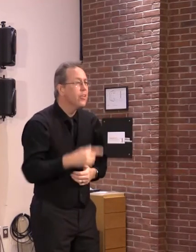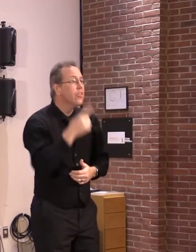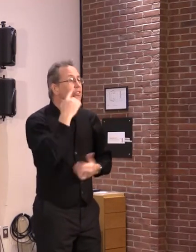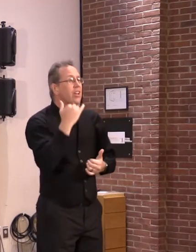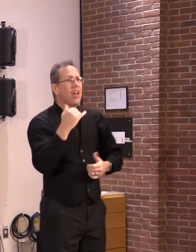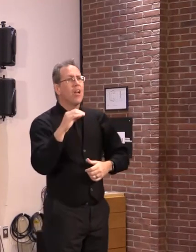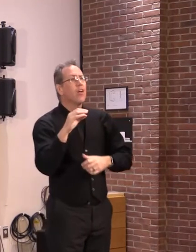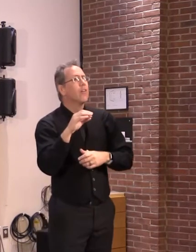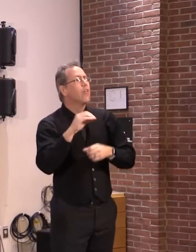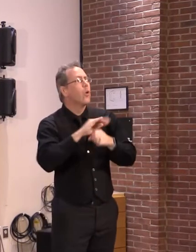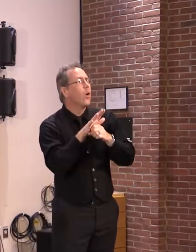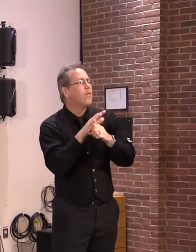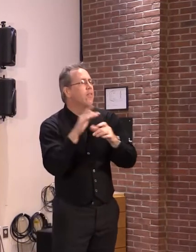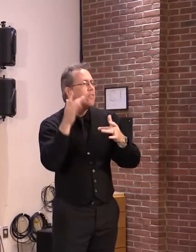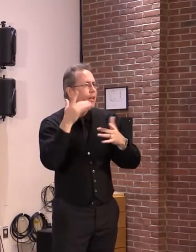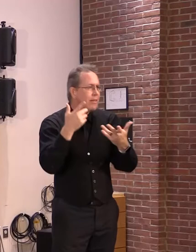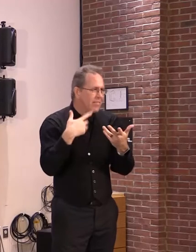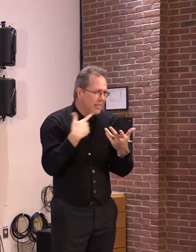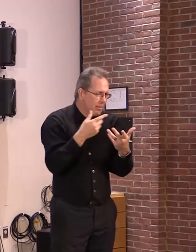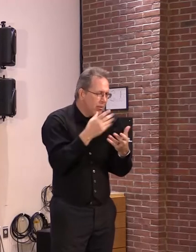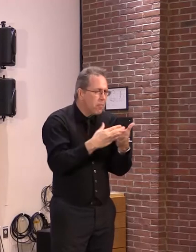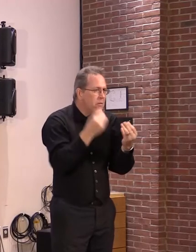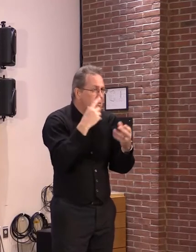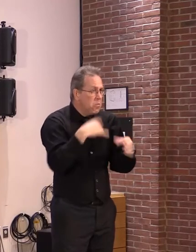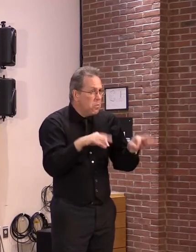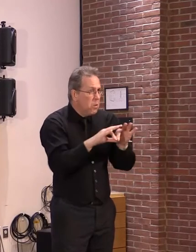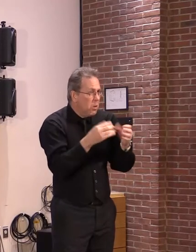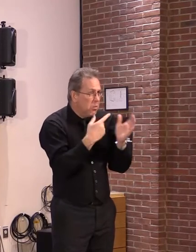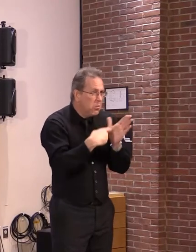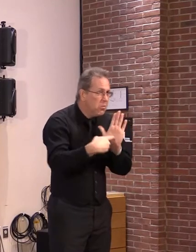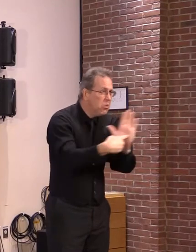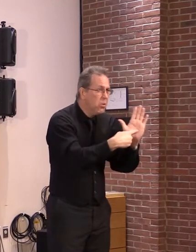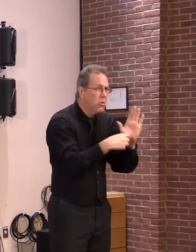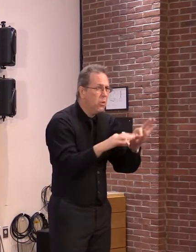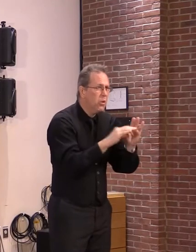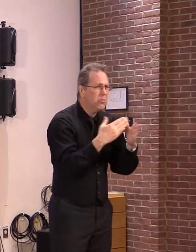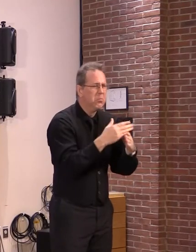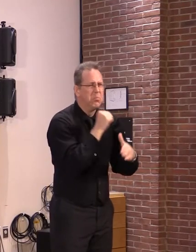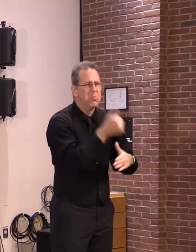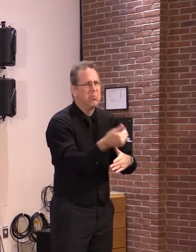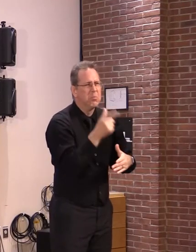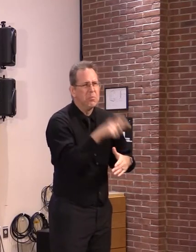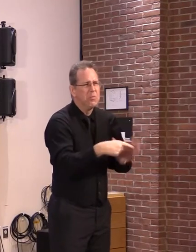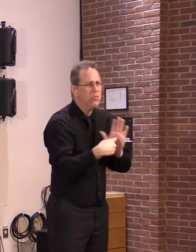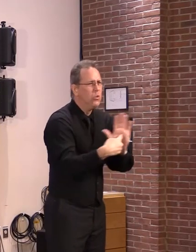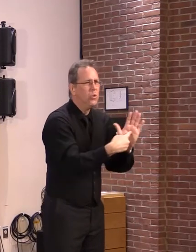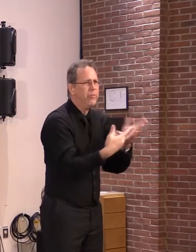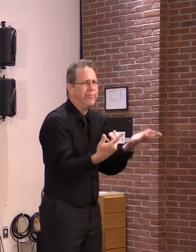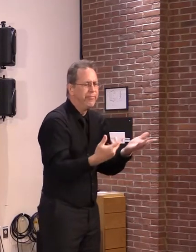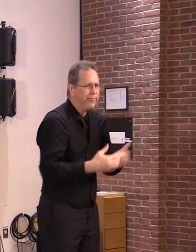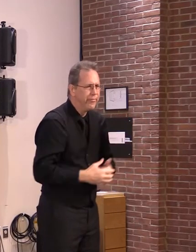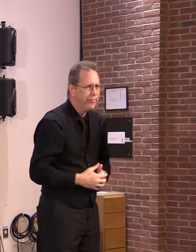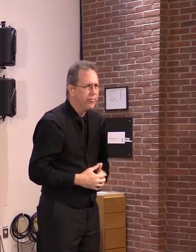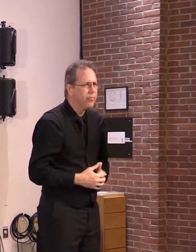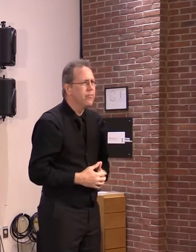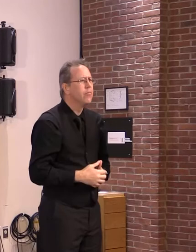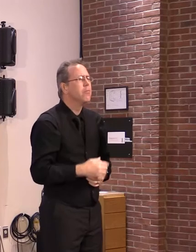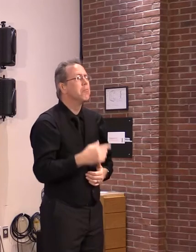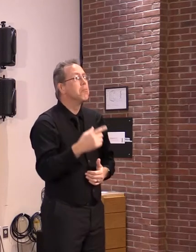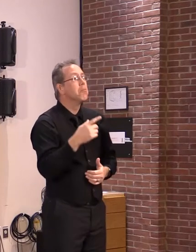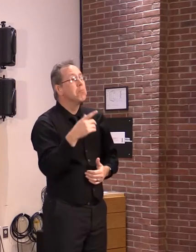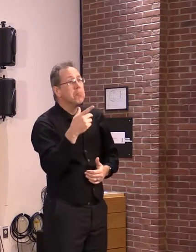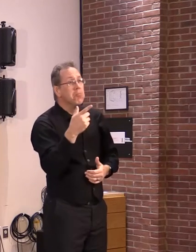it over time. So you'll be able to get a glimpse of this tomorrow